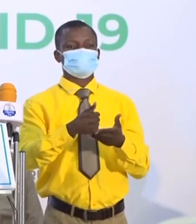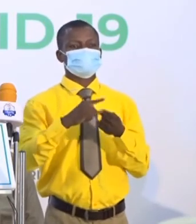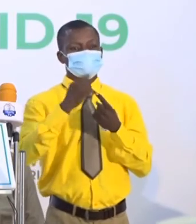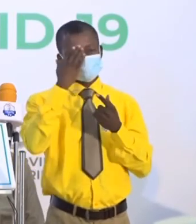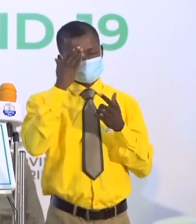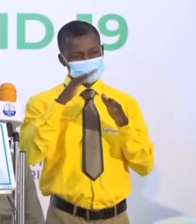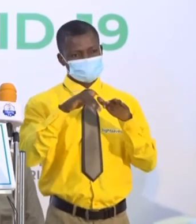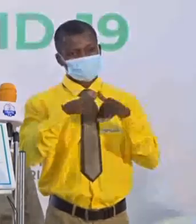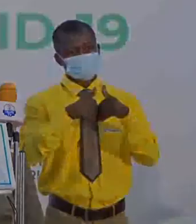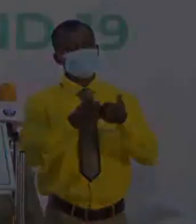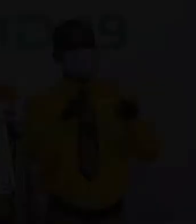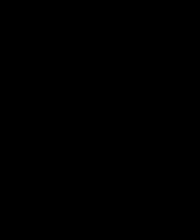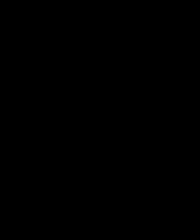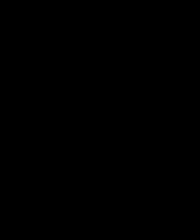they come back to schools.